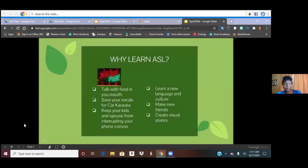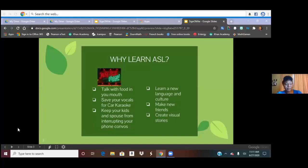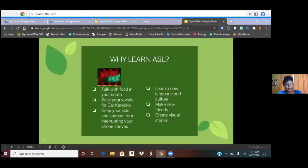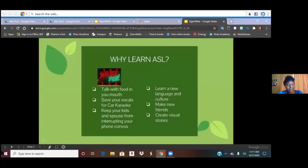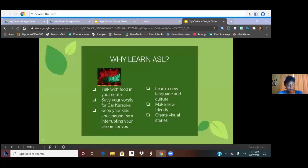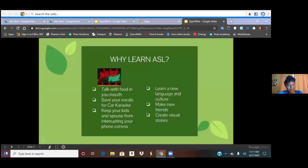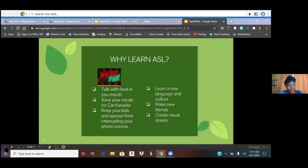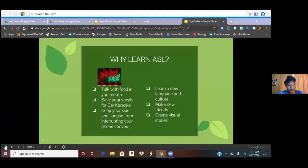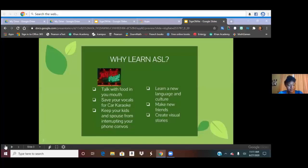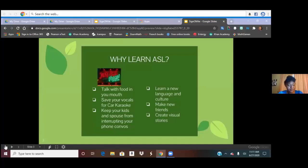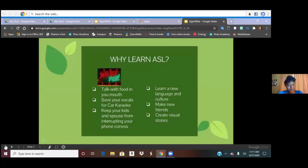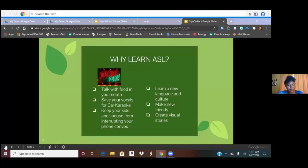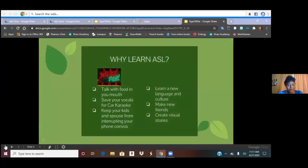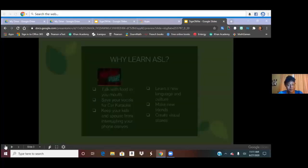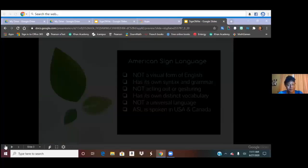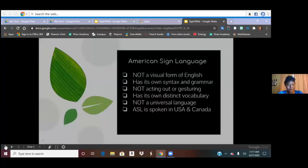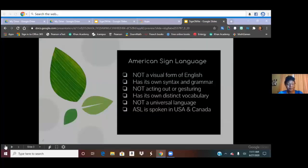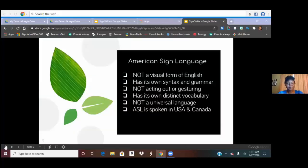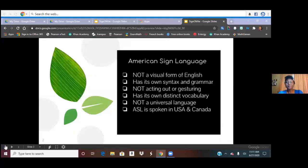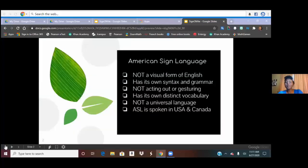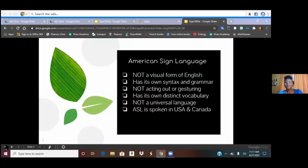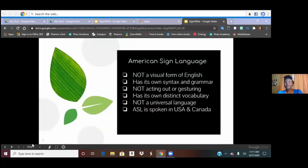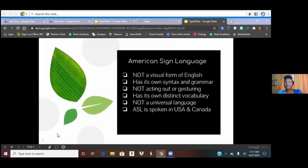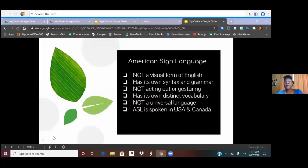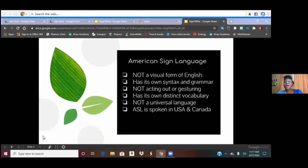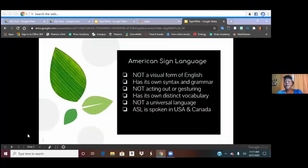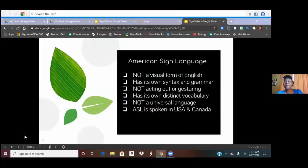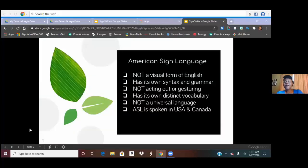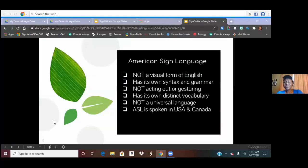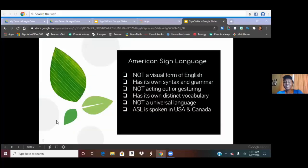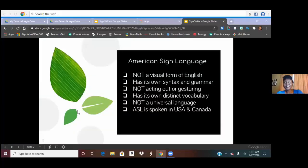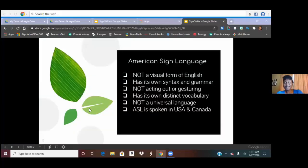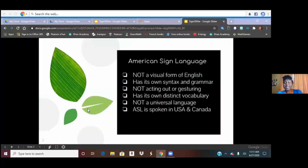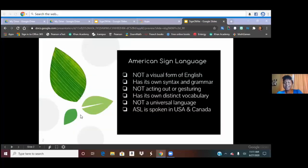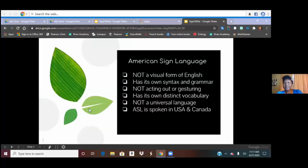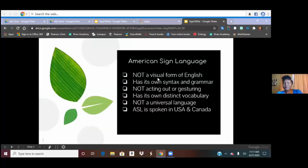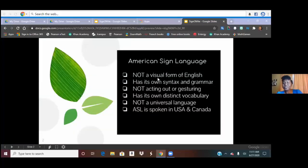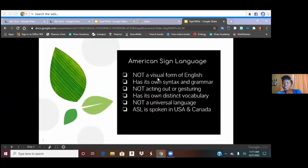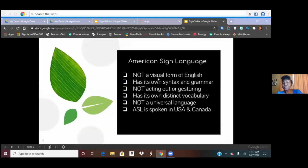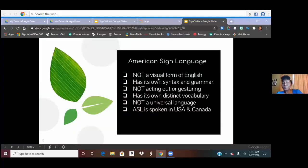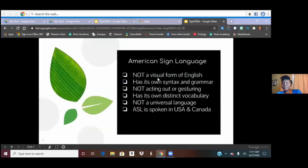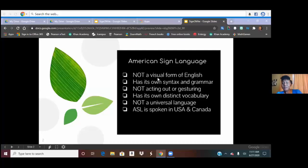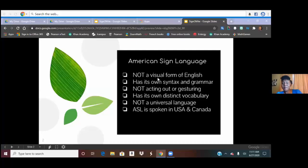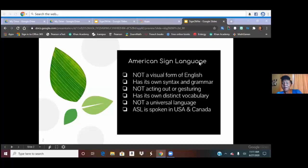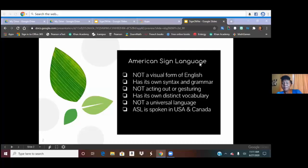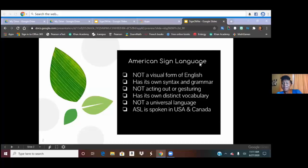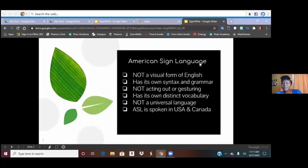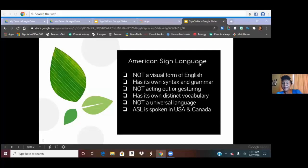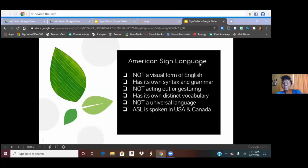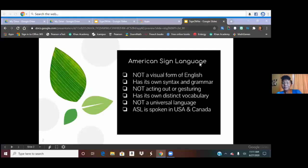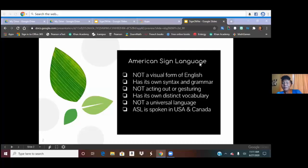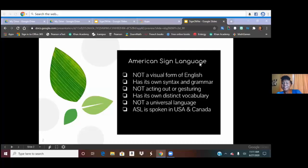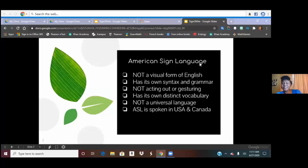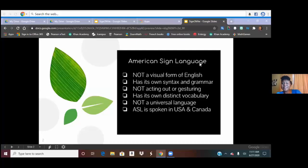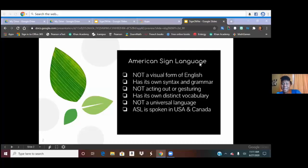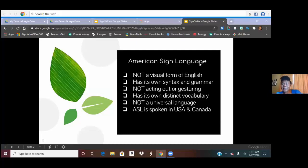everybody's here American Sign Language we want to talk about what it is and what it's not